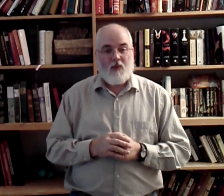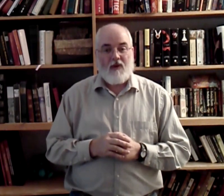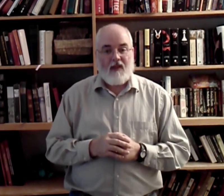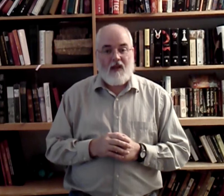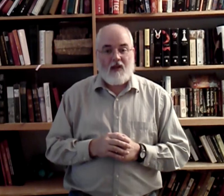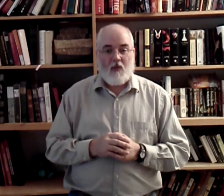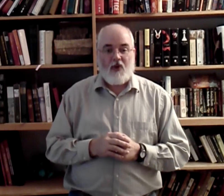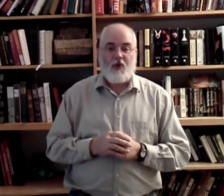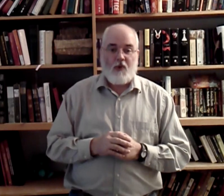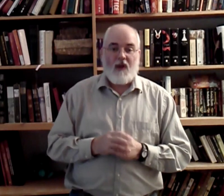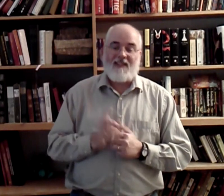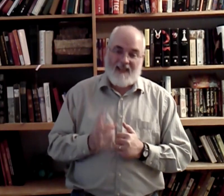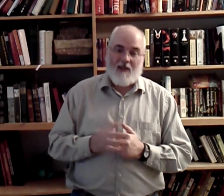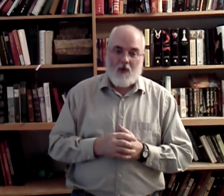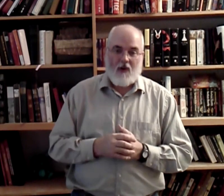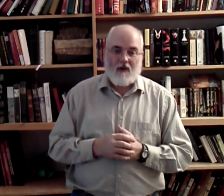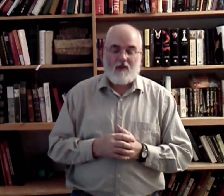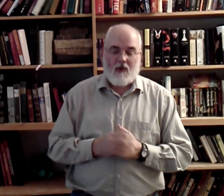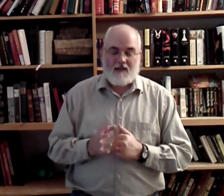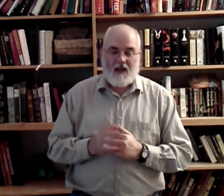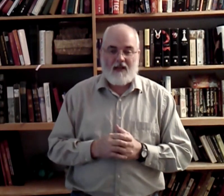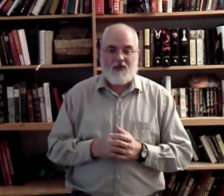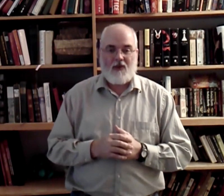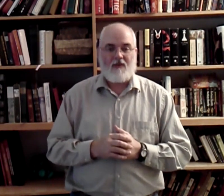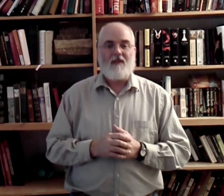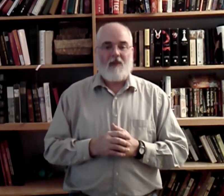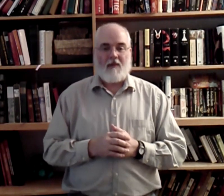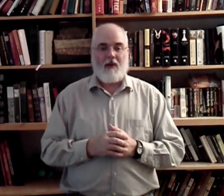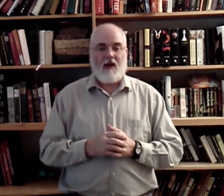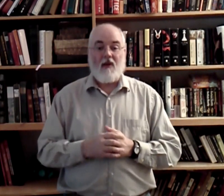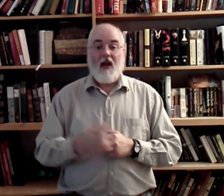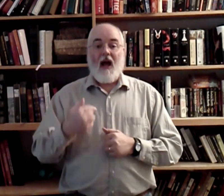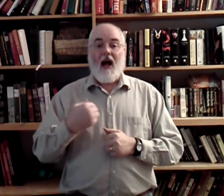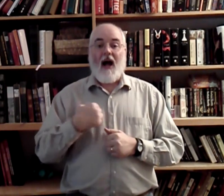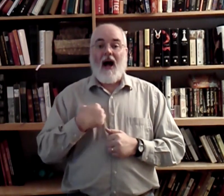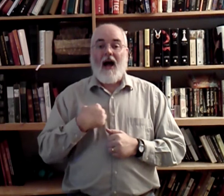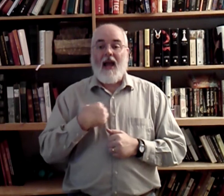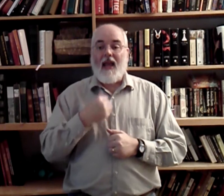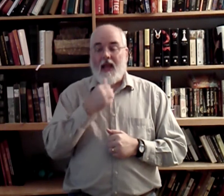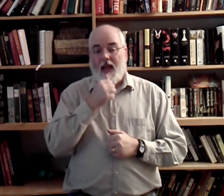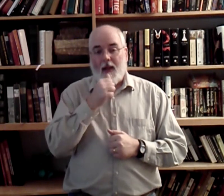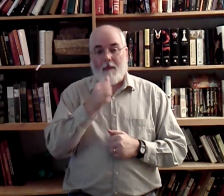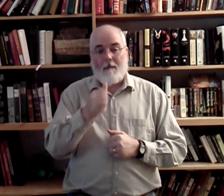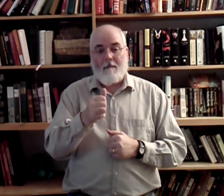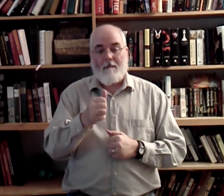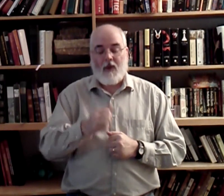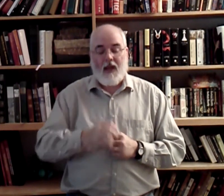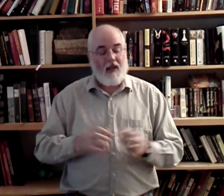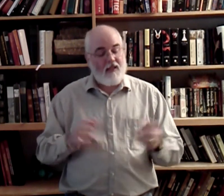the word thee and the word you is the same word. So we're going to sign it as you. Here we go. I am. Okay? In